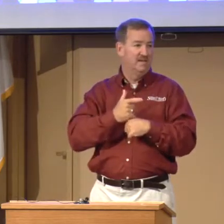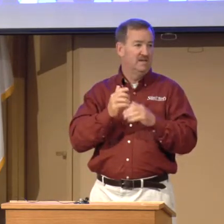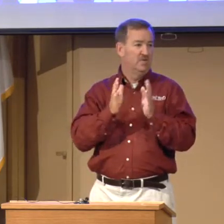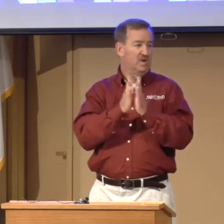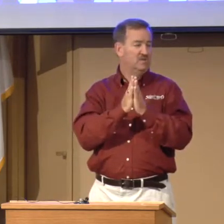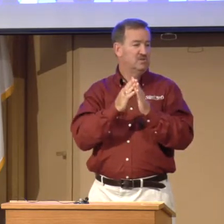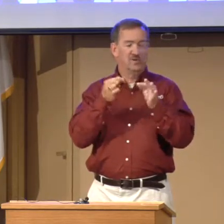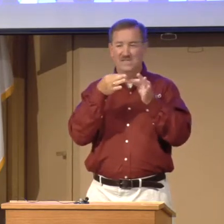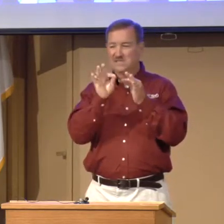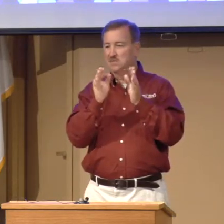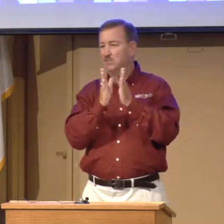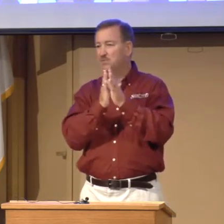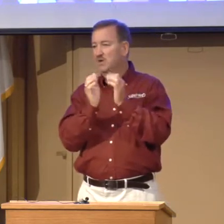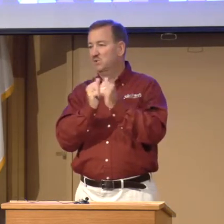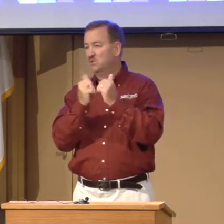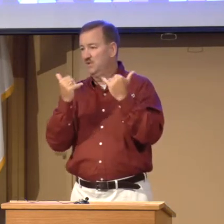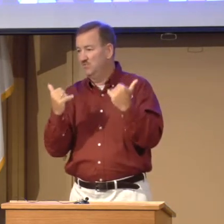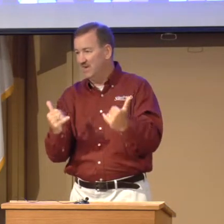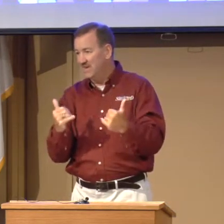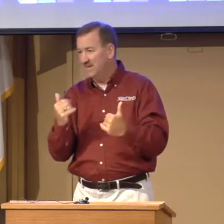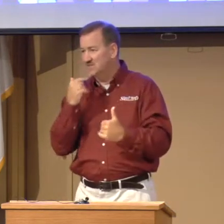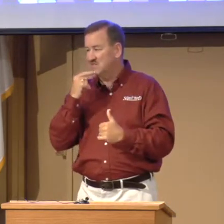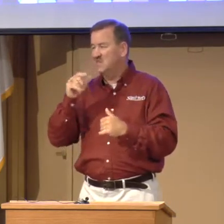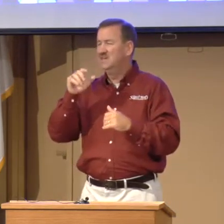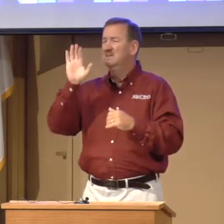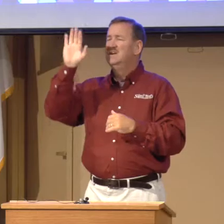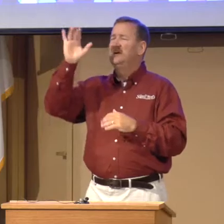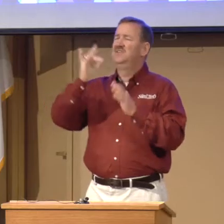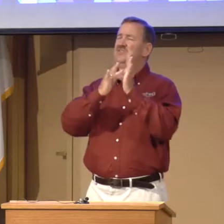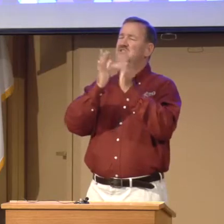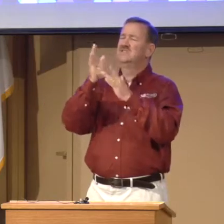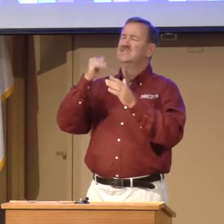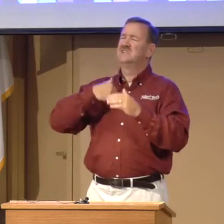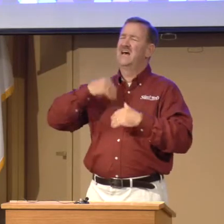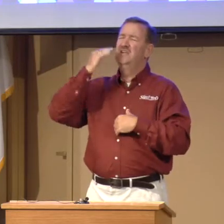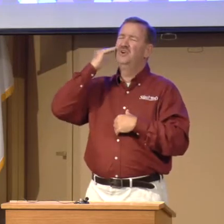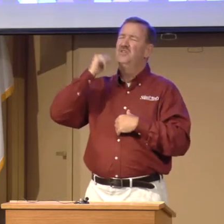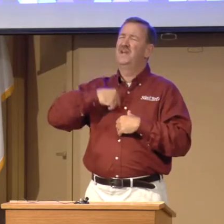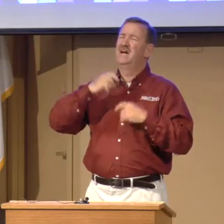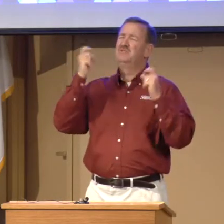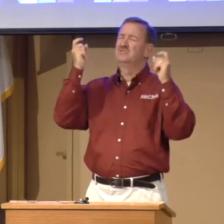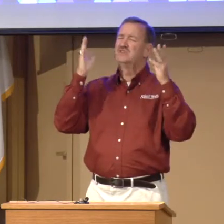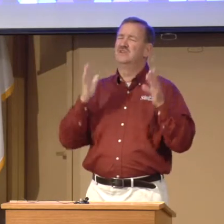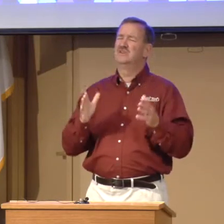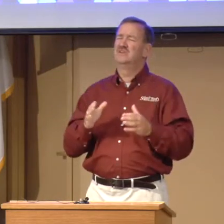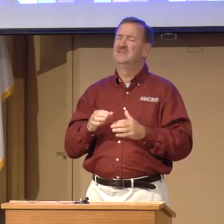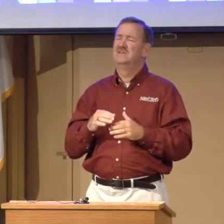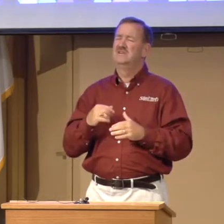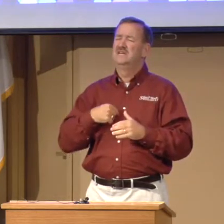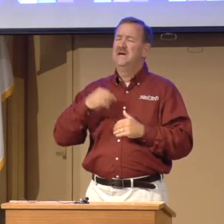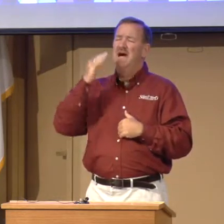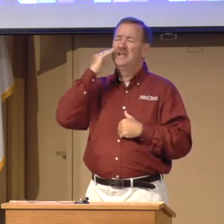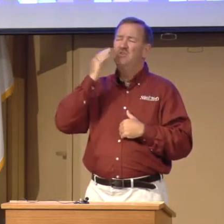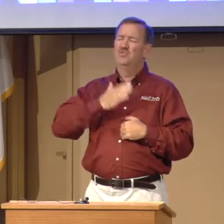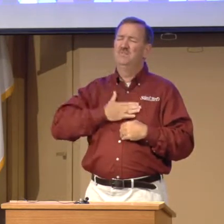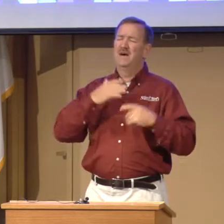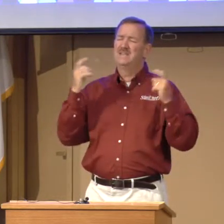Why don't you pray a simple prayer with me right now? Say, dear Jesus, I know that I'm a sinner. I know that my